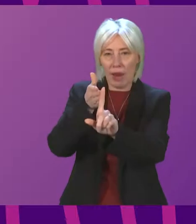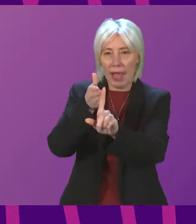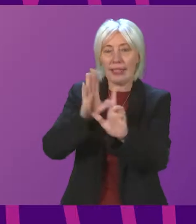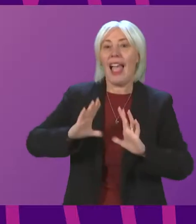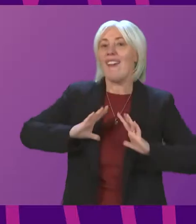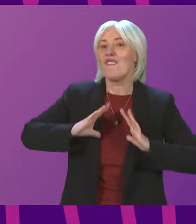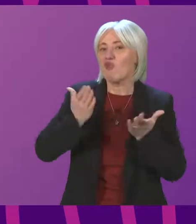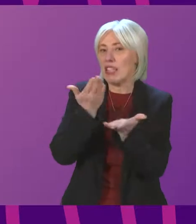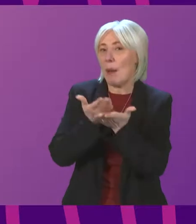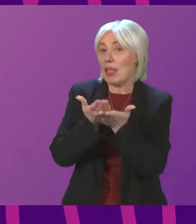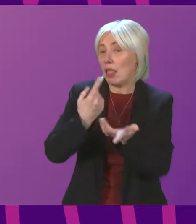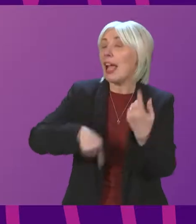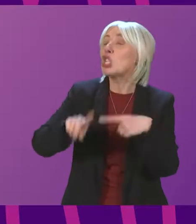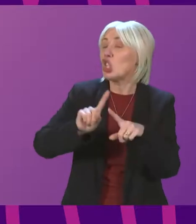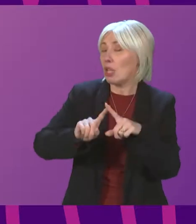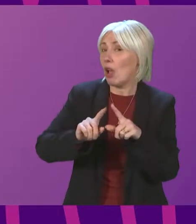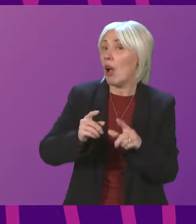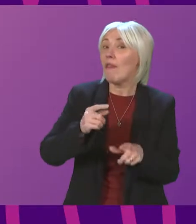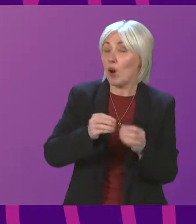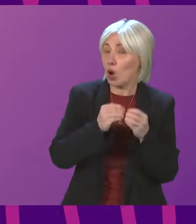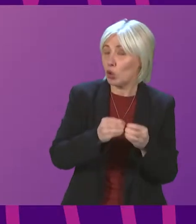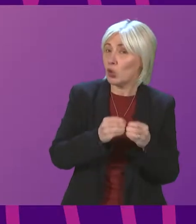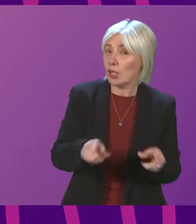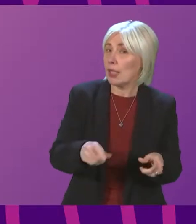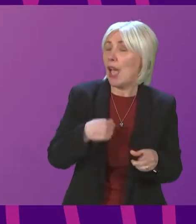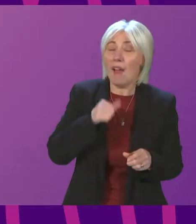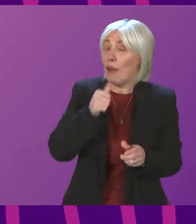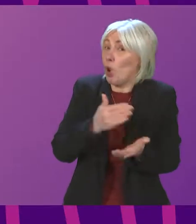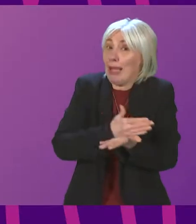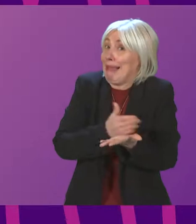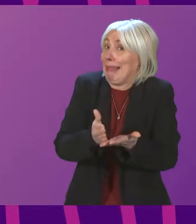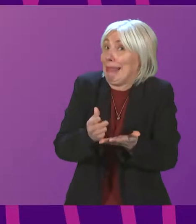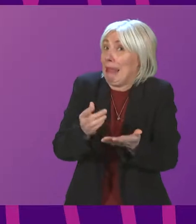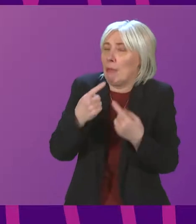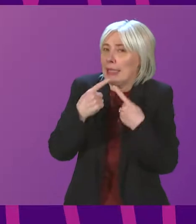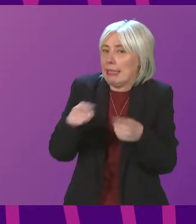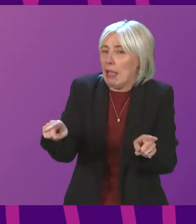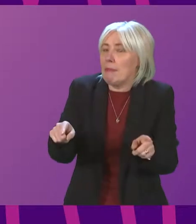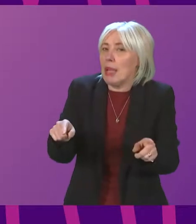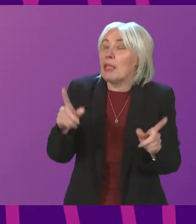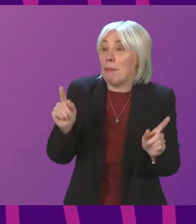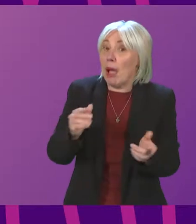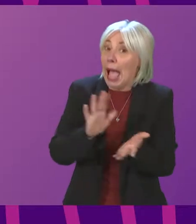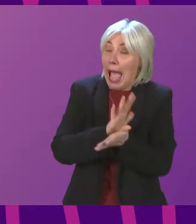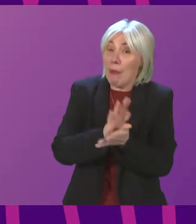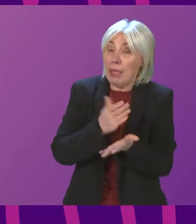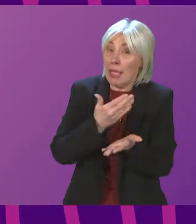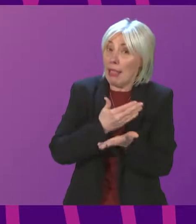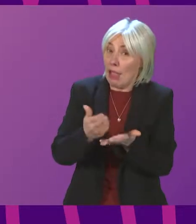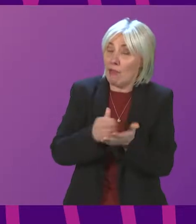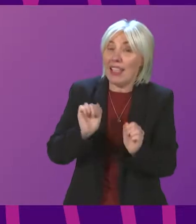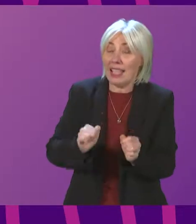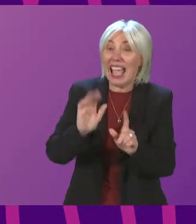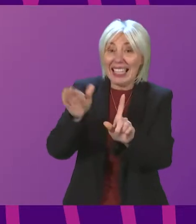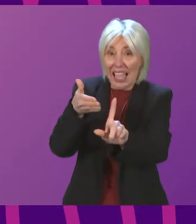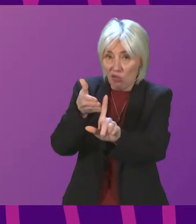last year to learners and if it wasn't clear my statement I will absolutely happy to clarify to Michael Mara that the direct and